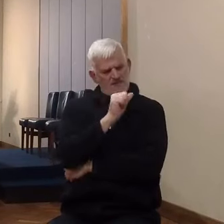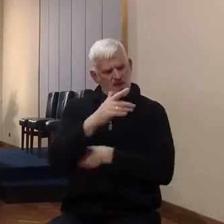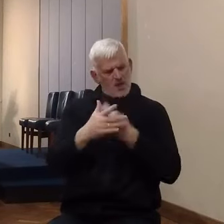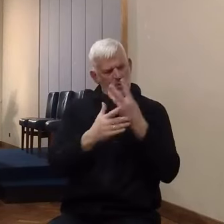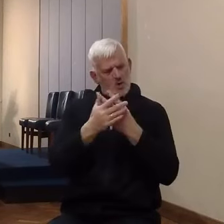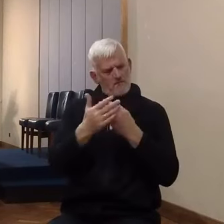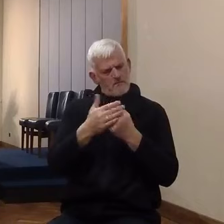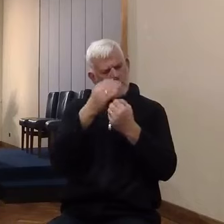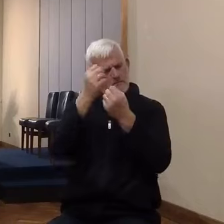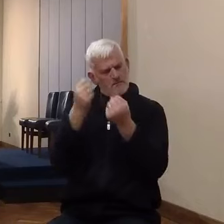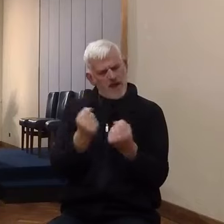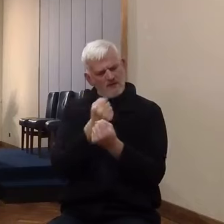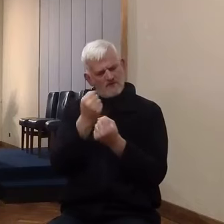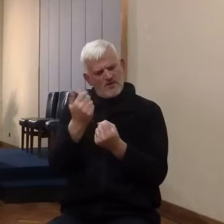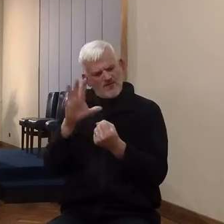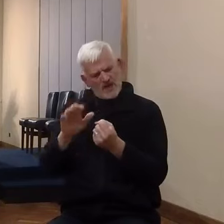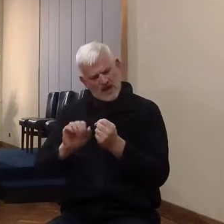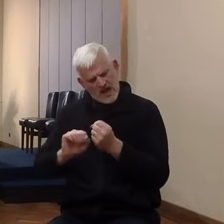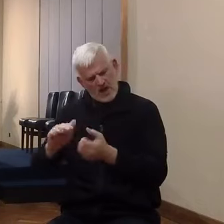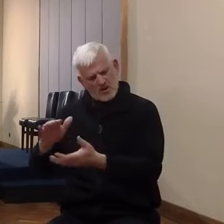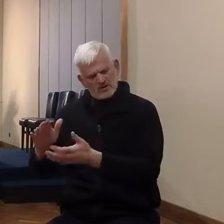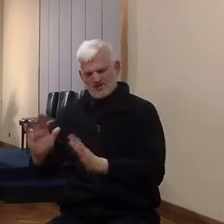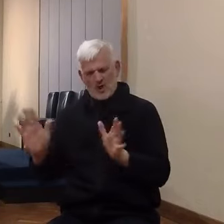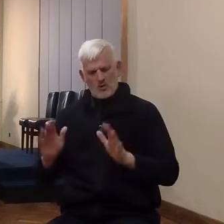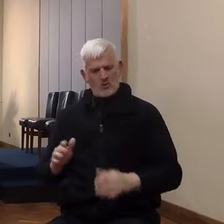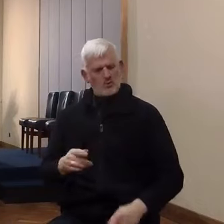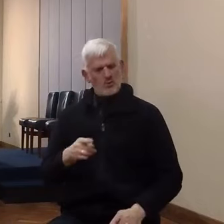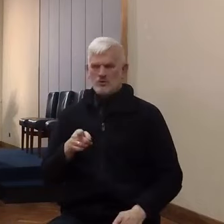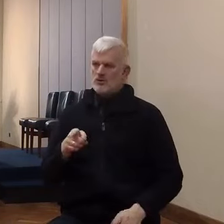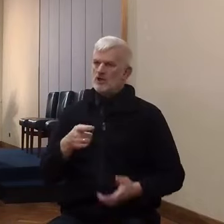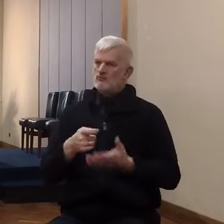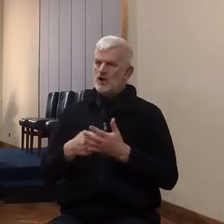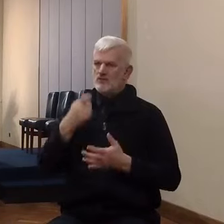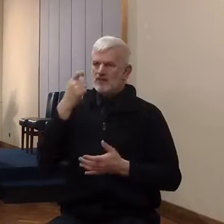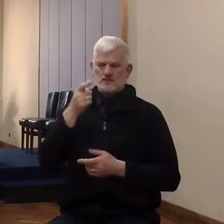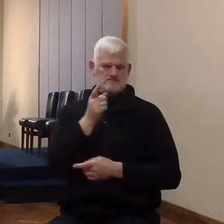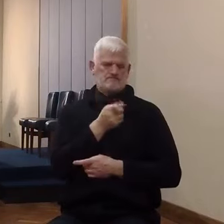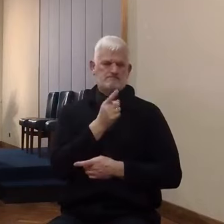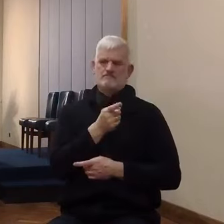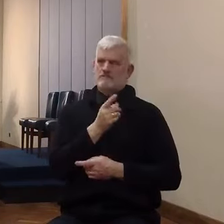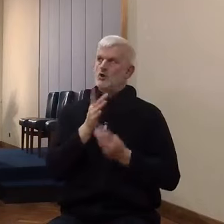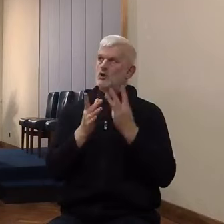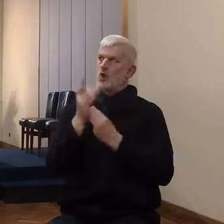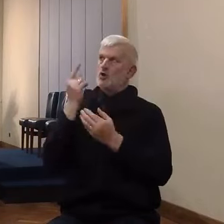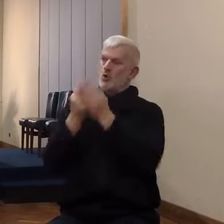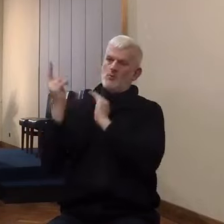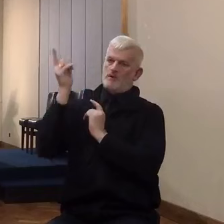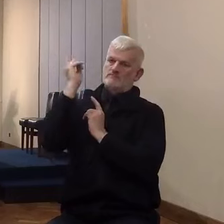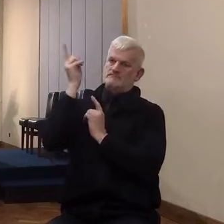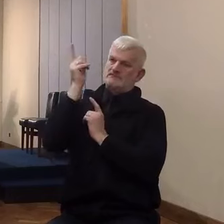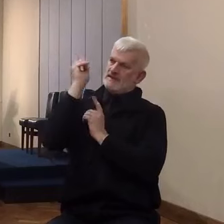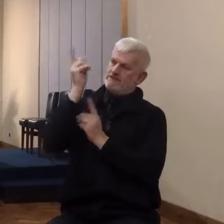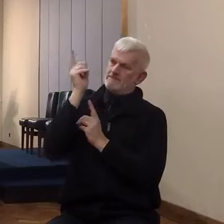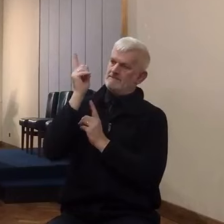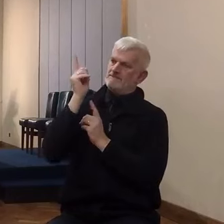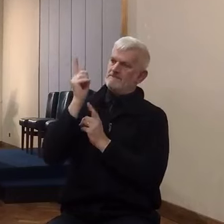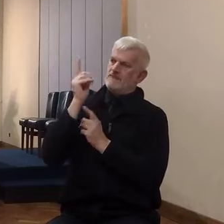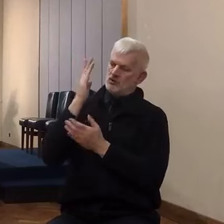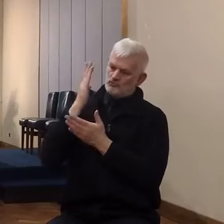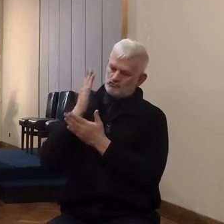is the God, the God of heaven and earth, the only real divinity.